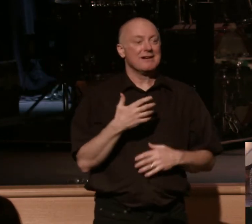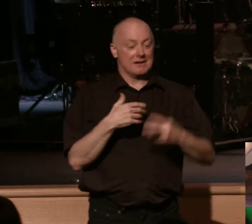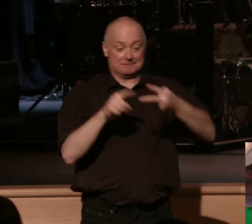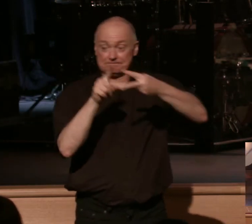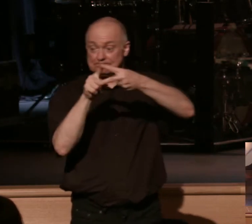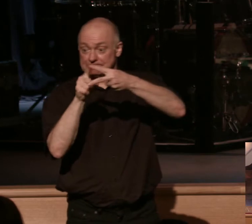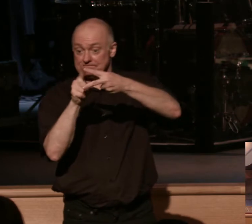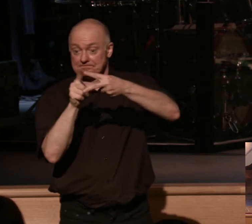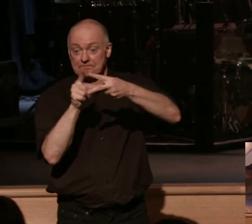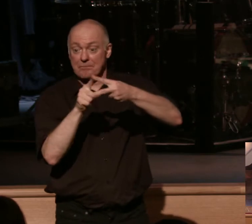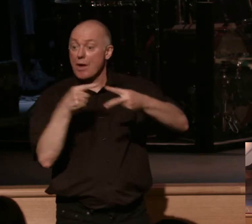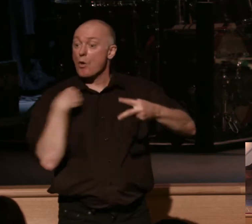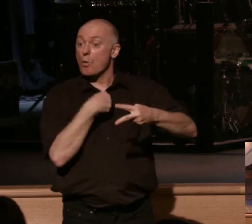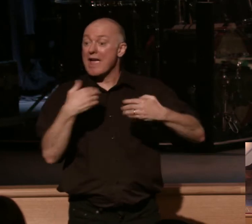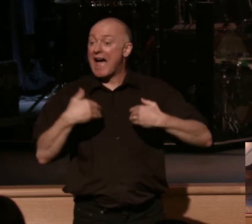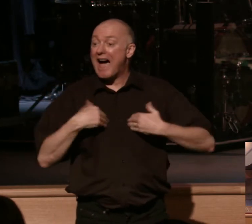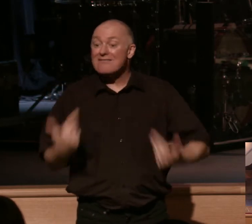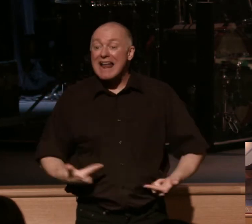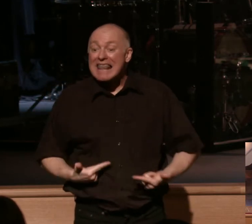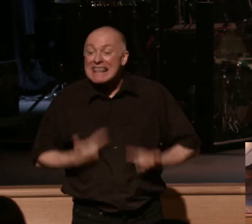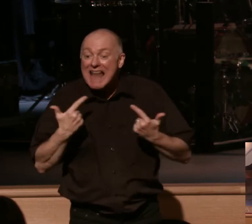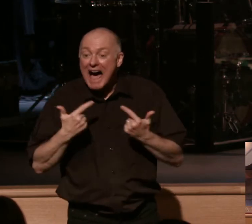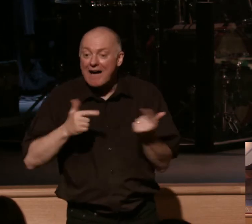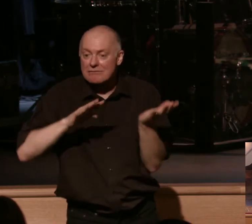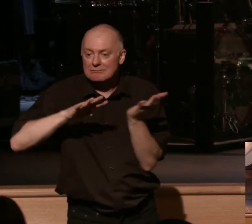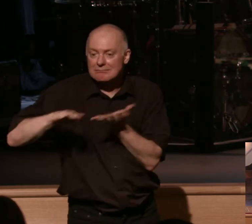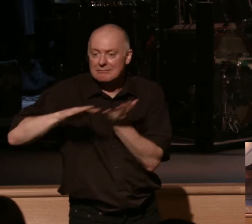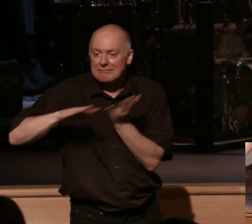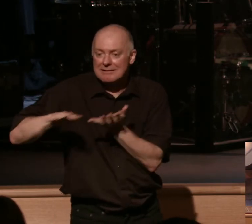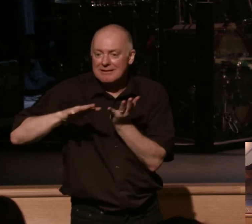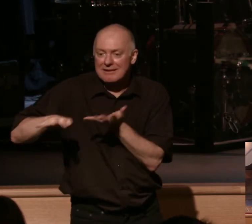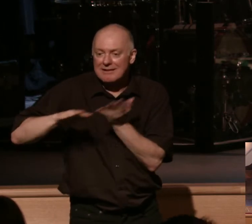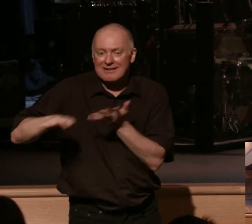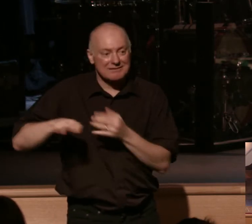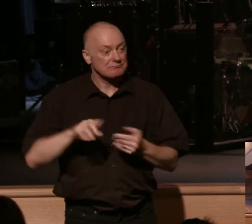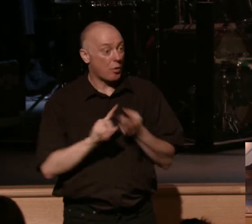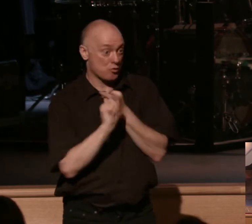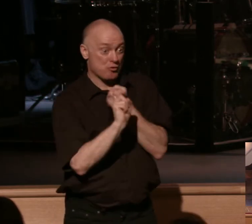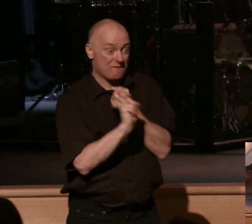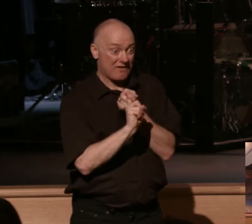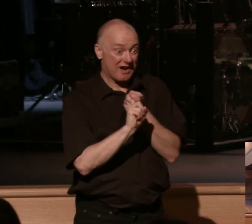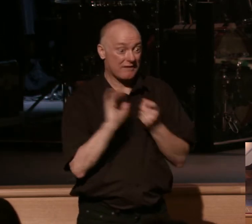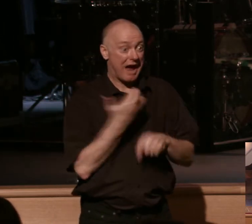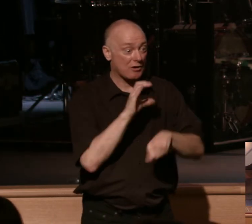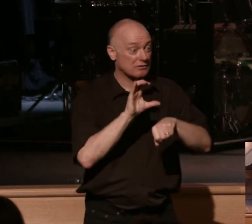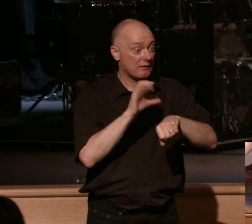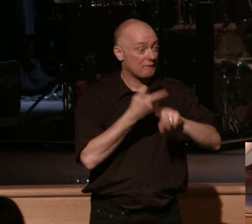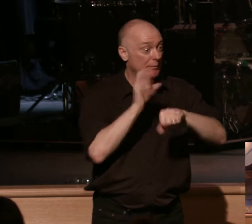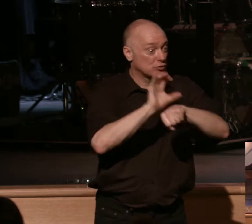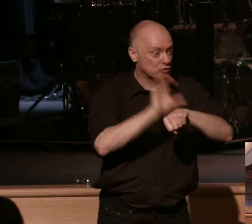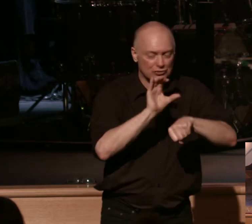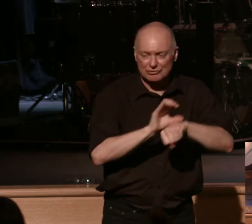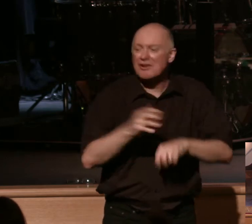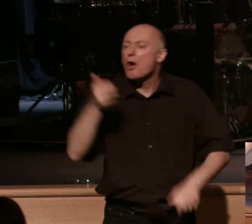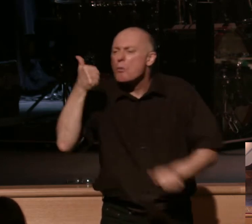is this. We have a live webcast coming up with Daniel Henderson, good friend of ours at the church. Love Daniel, spoke here last year.